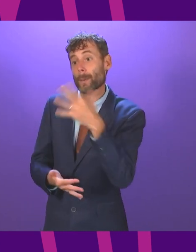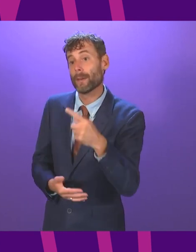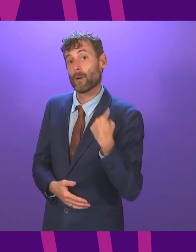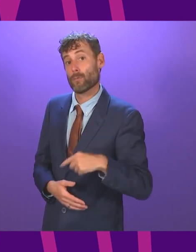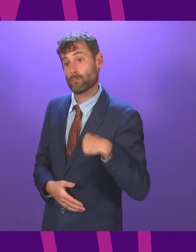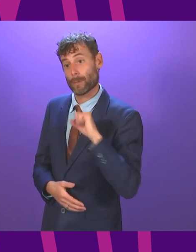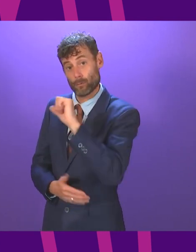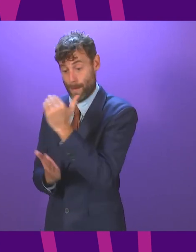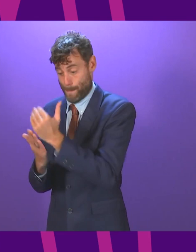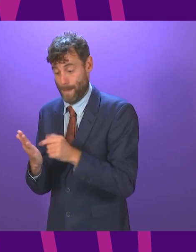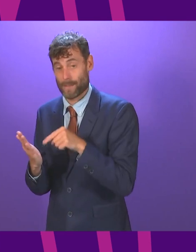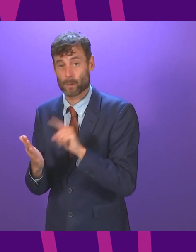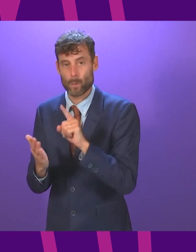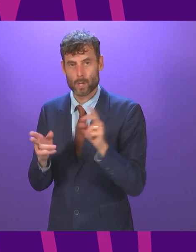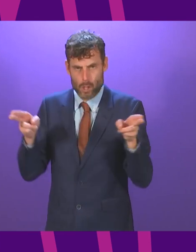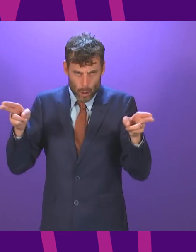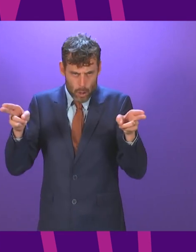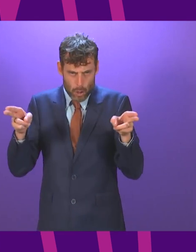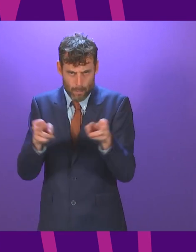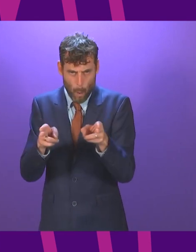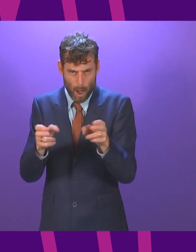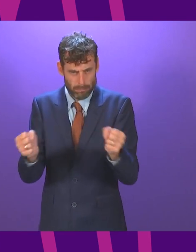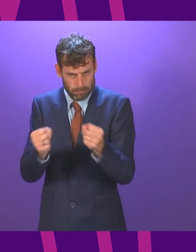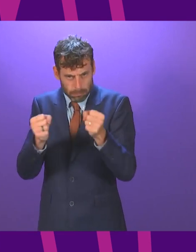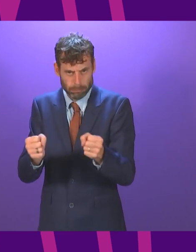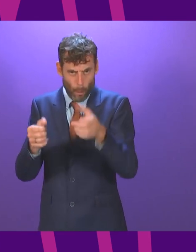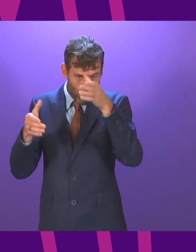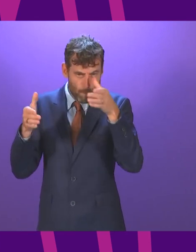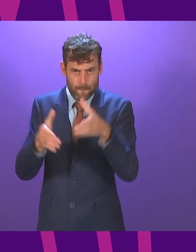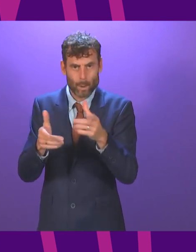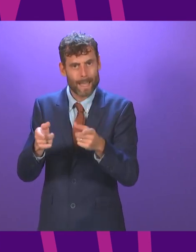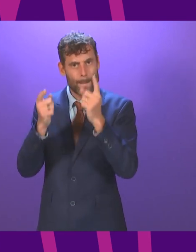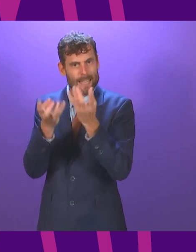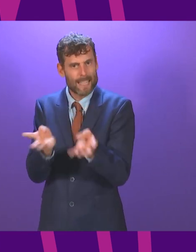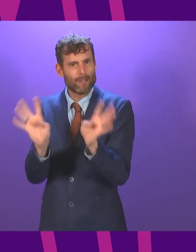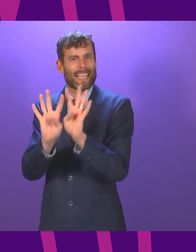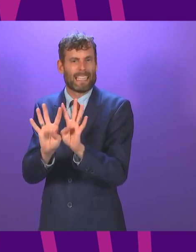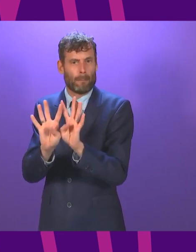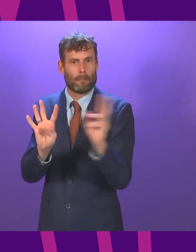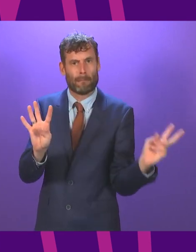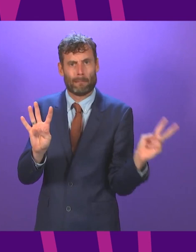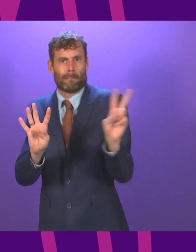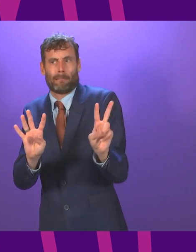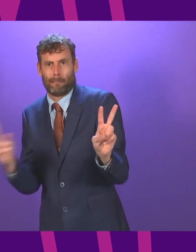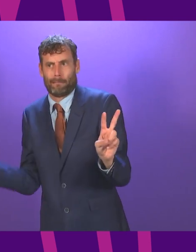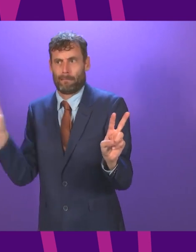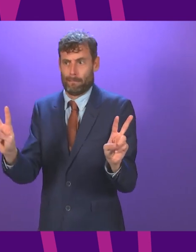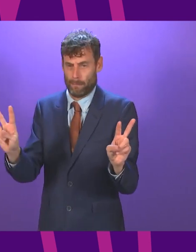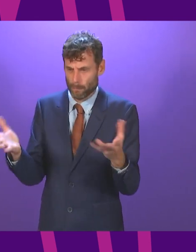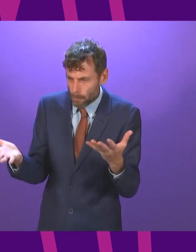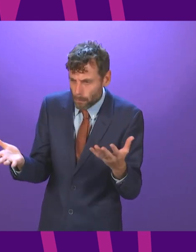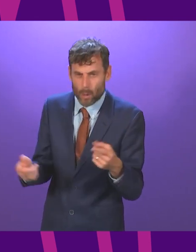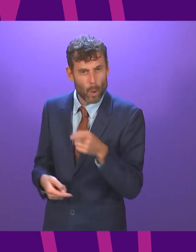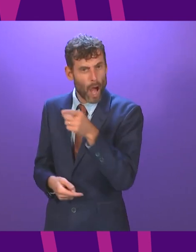a smaller better focused ministerial team so may I ask the first minister how does she feel is she proud